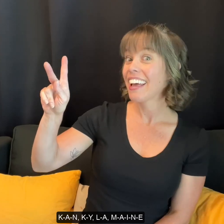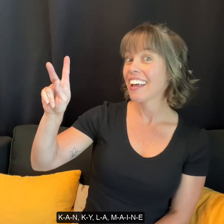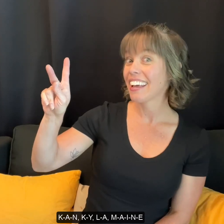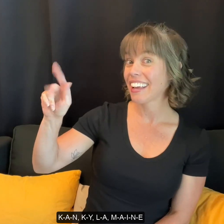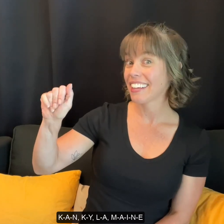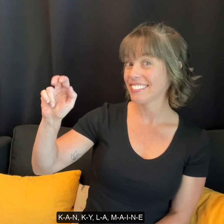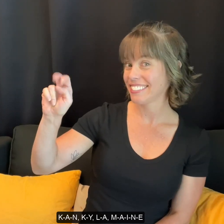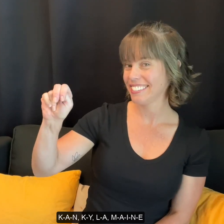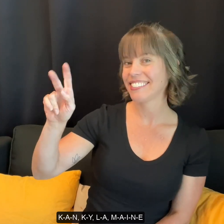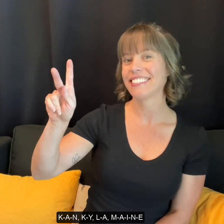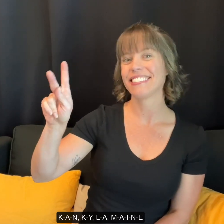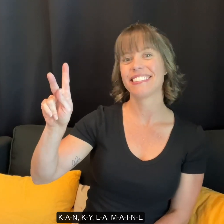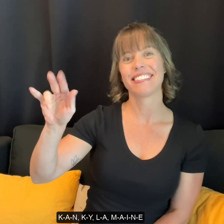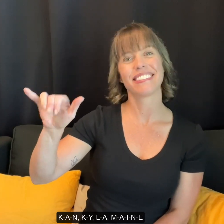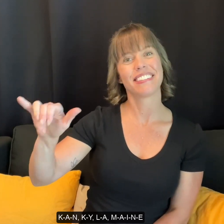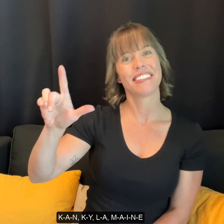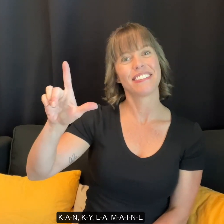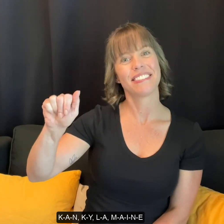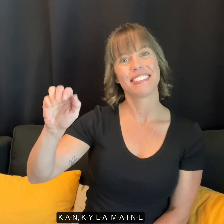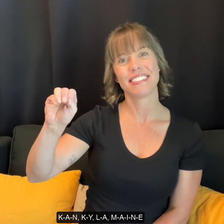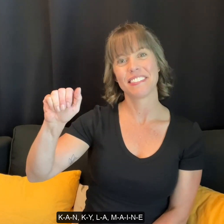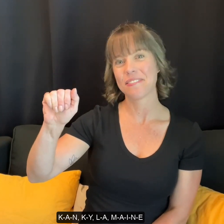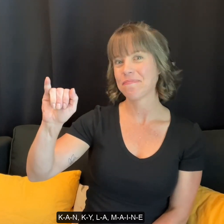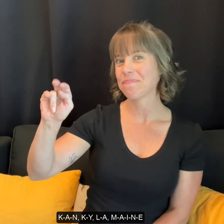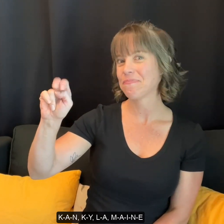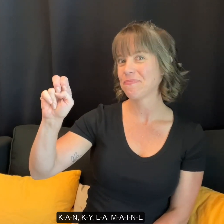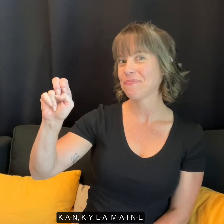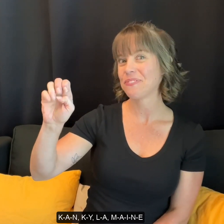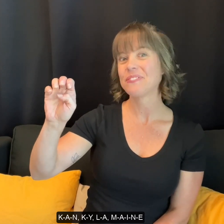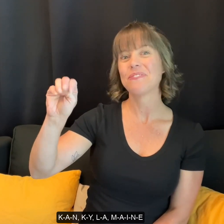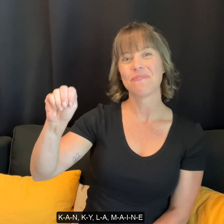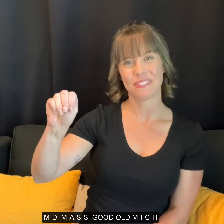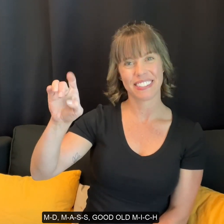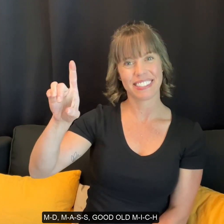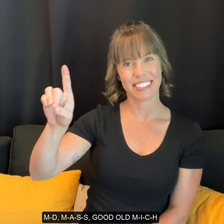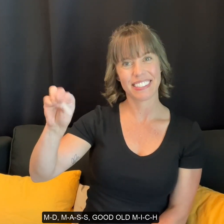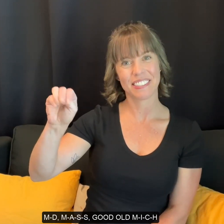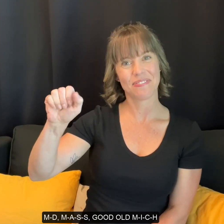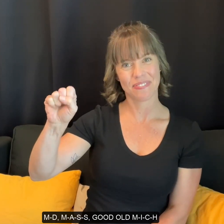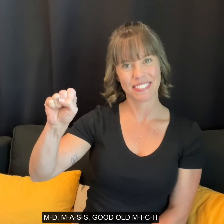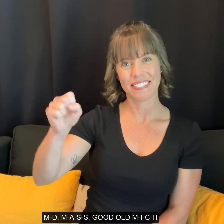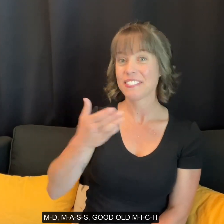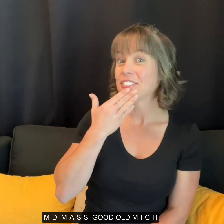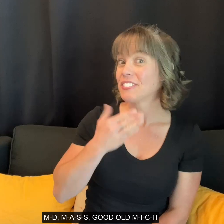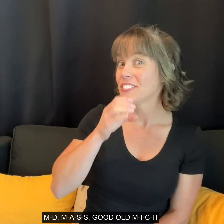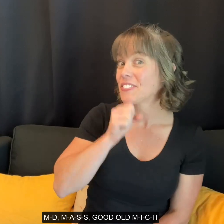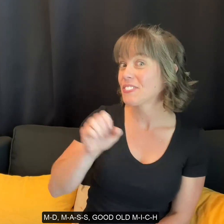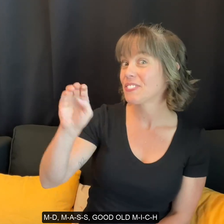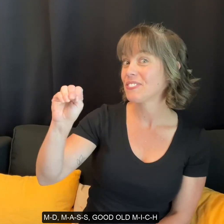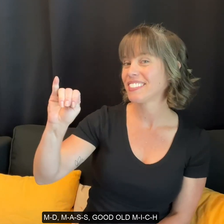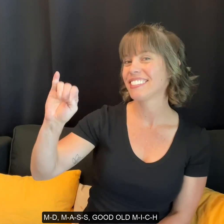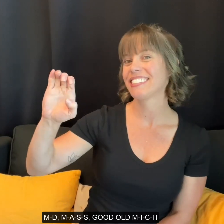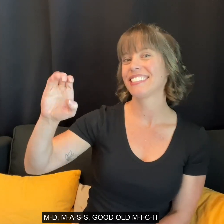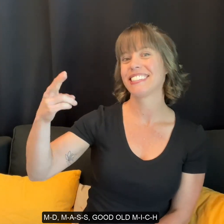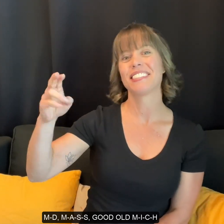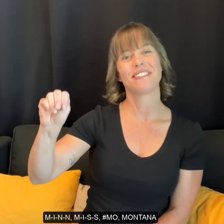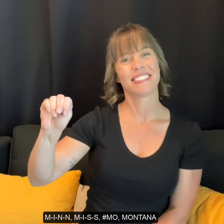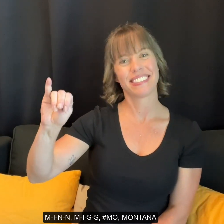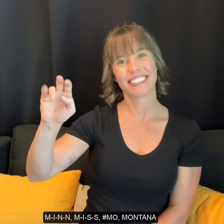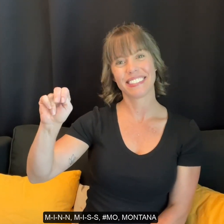Kansas City, Kentucky, Louisiana, Maine, Maryland, Massachusetts, Utah, Michigan, Minnesota,